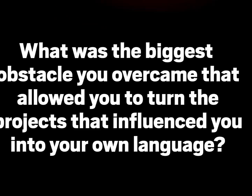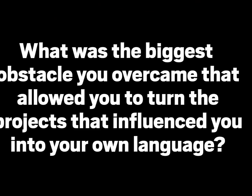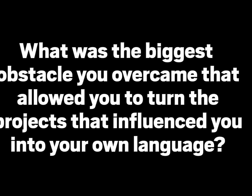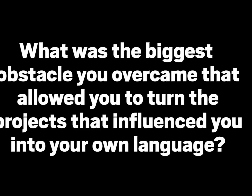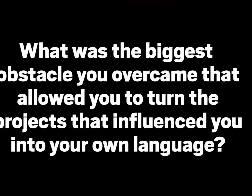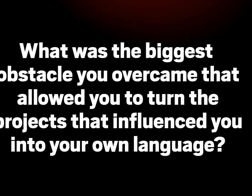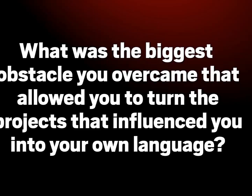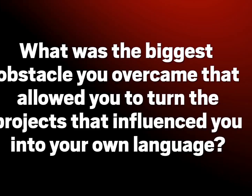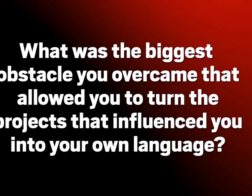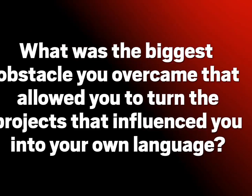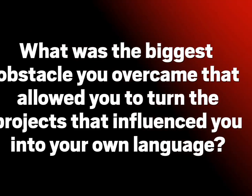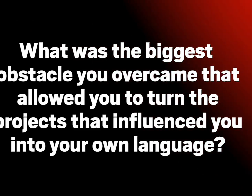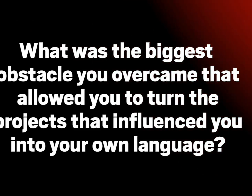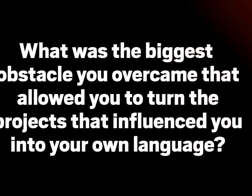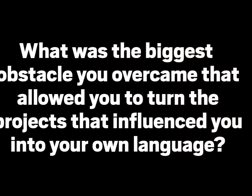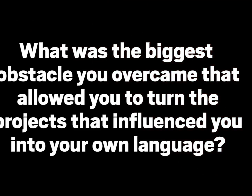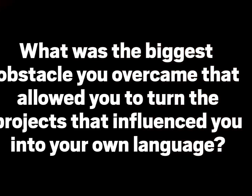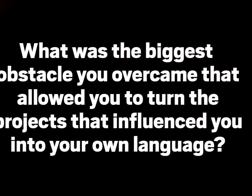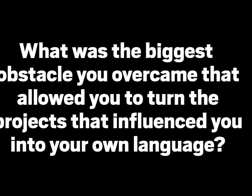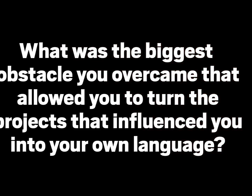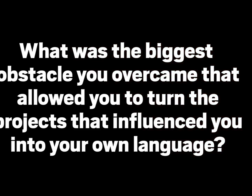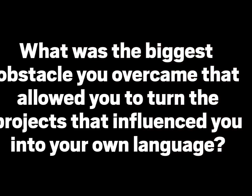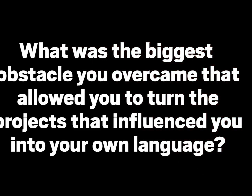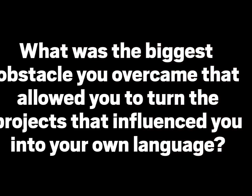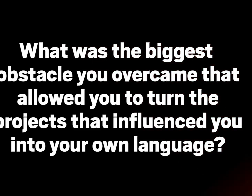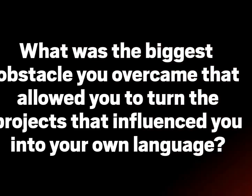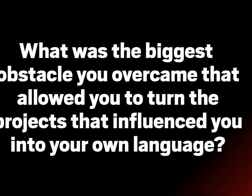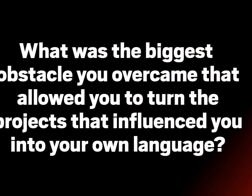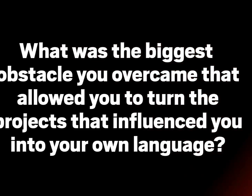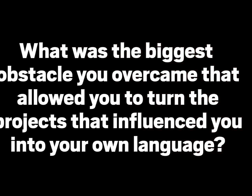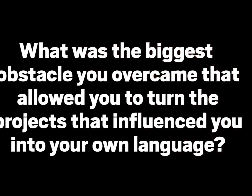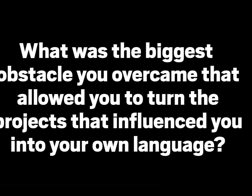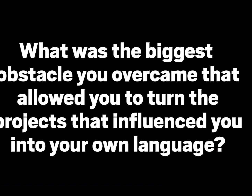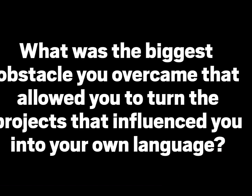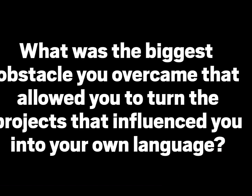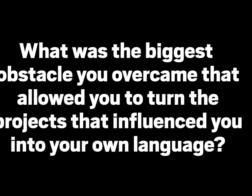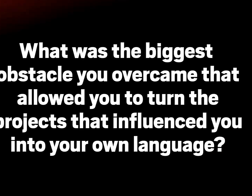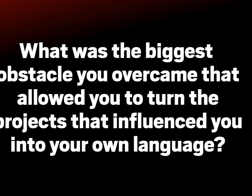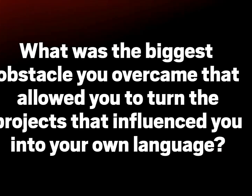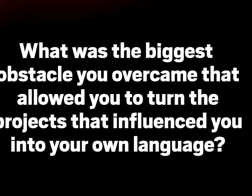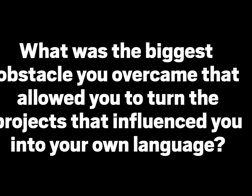overcame that allowed you to turn the projects that influenced you into your own language?